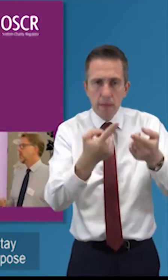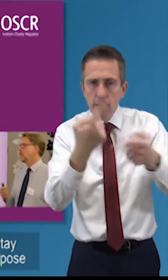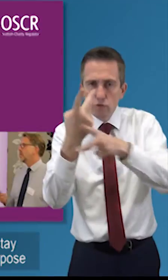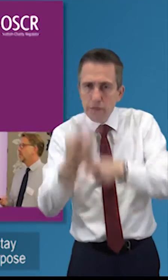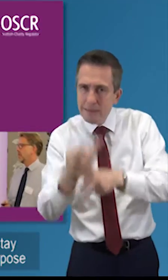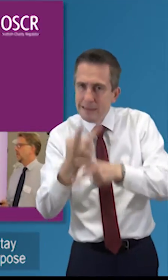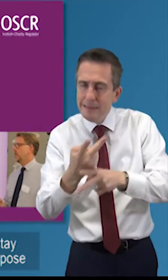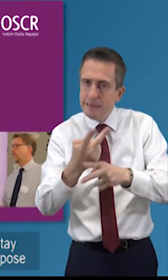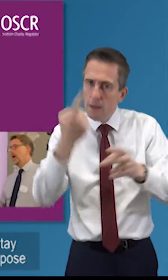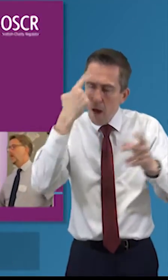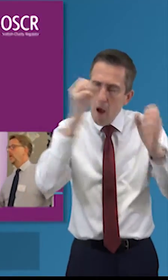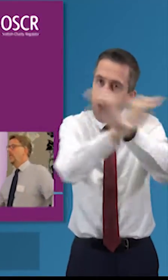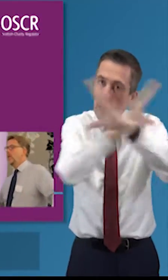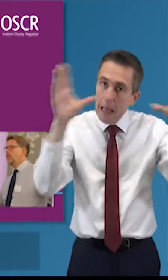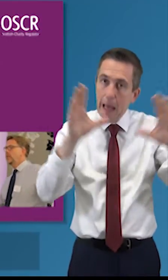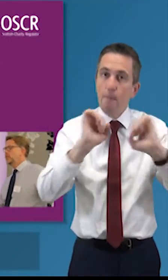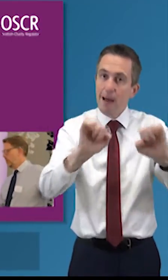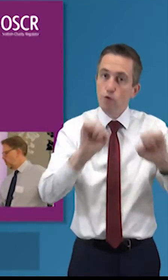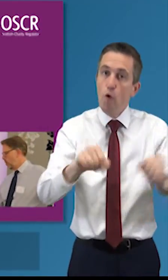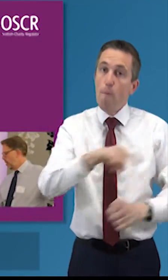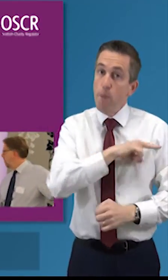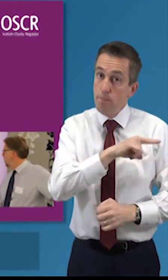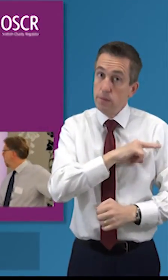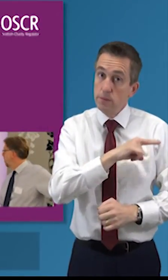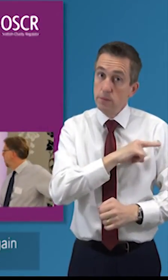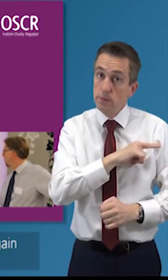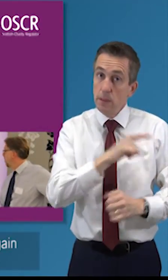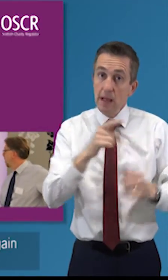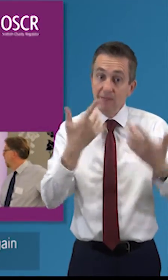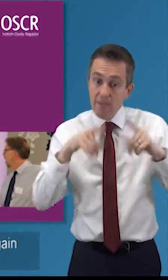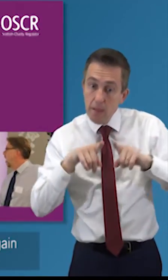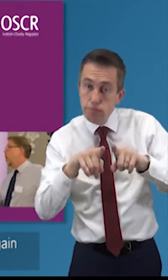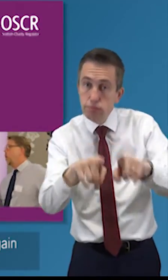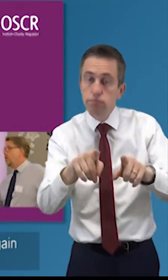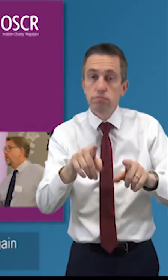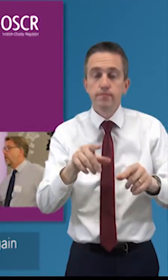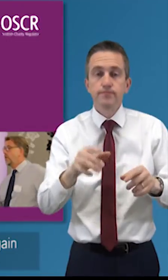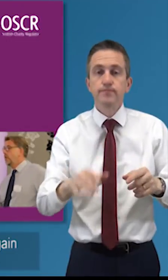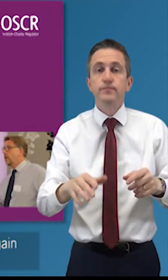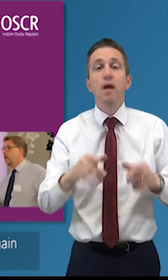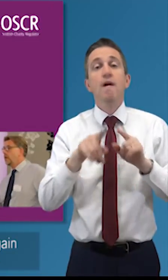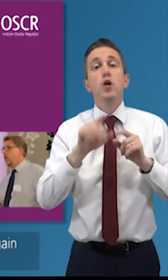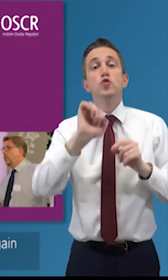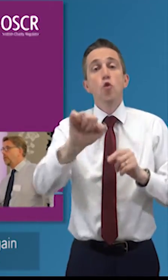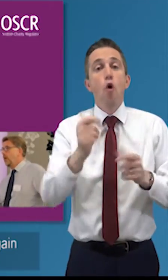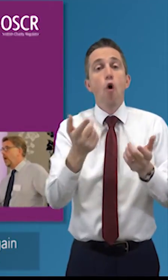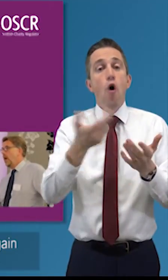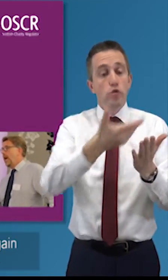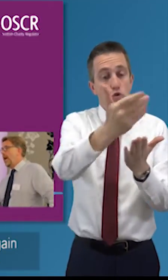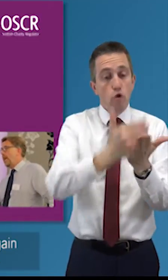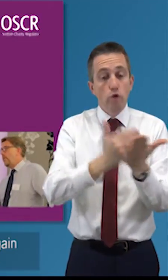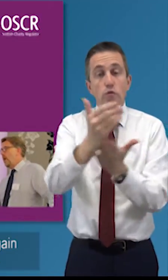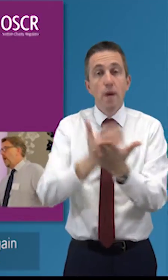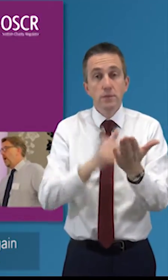purpose to understand your purpose and think about whether it's still appropriate work to your government governing document